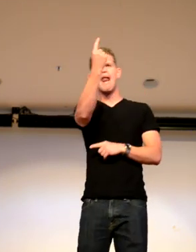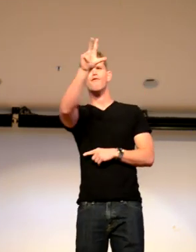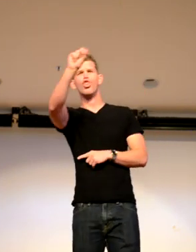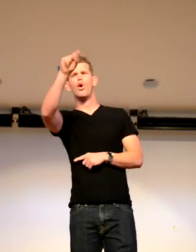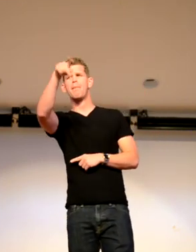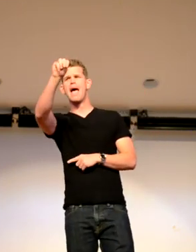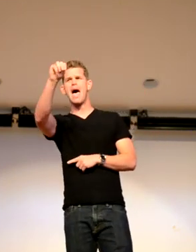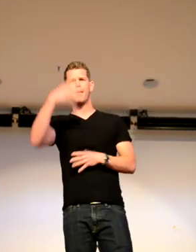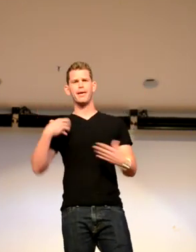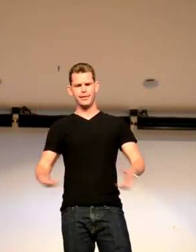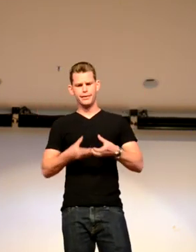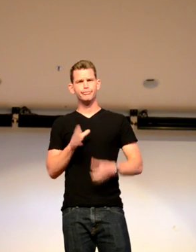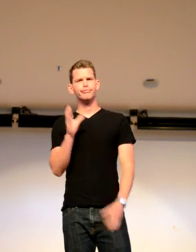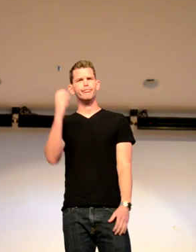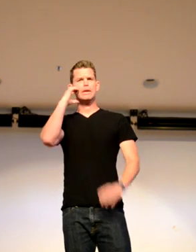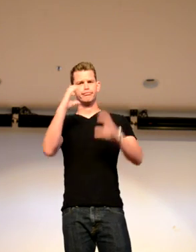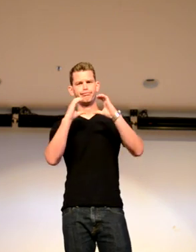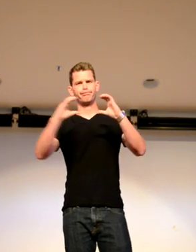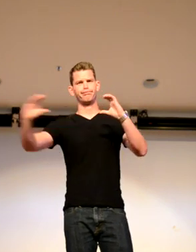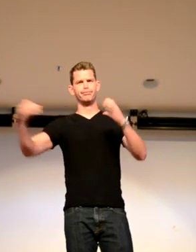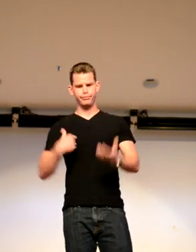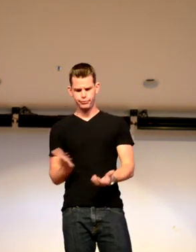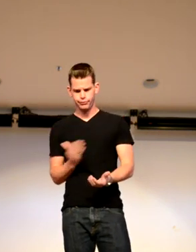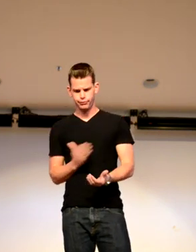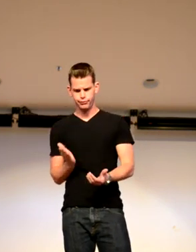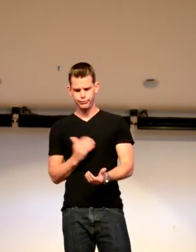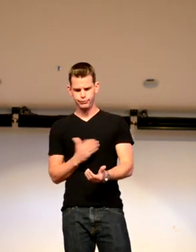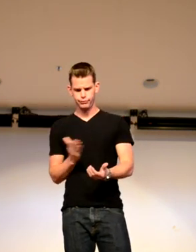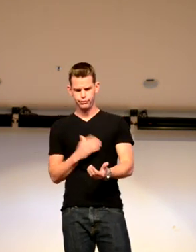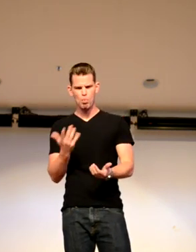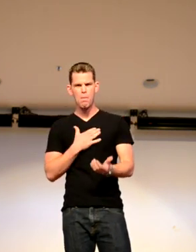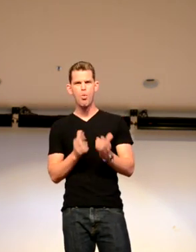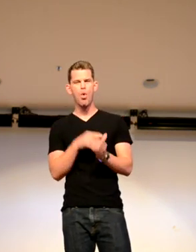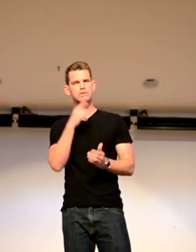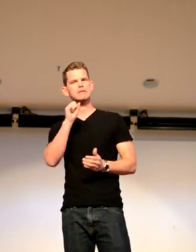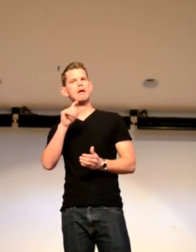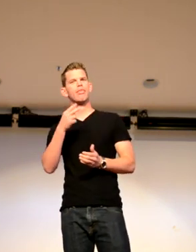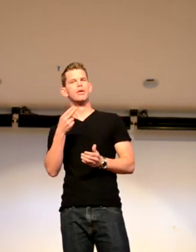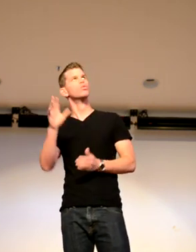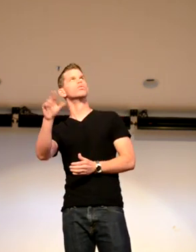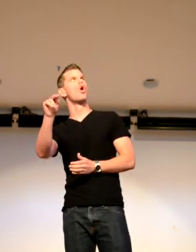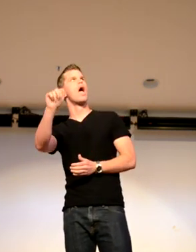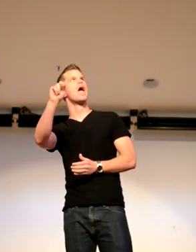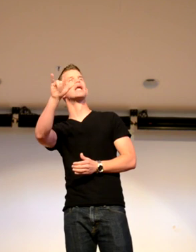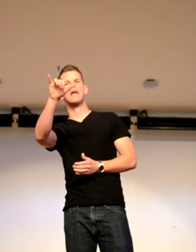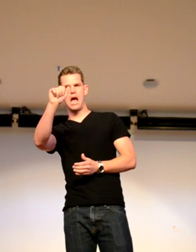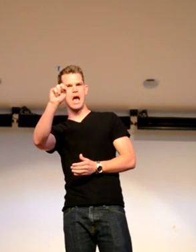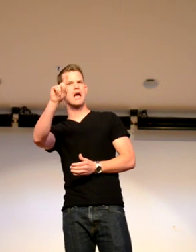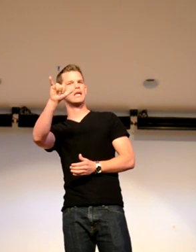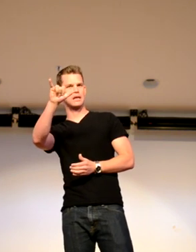the last minute, about 11.30 p.m. I grabbed the script. It was so thick. You know, was, you know, reading the pages. And I was supposed to be Andy.